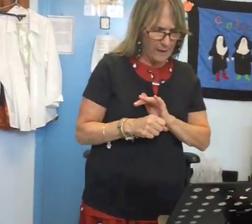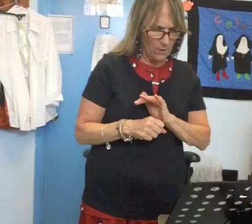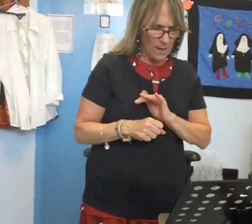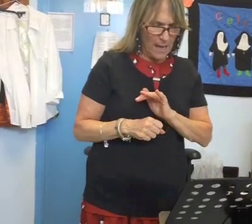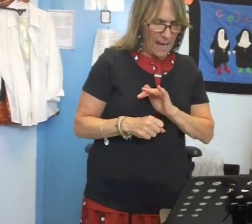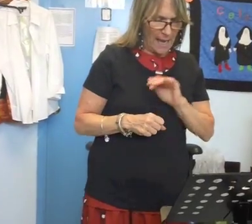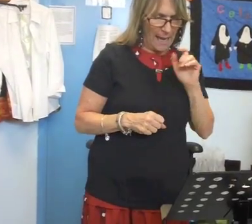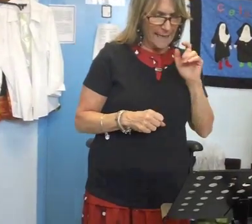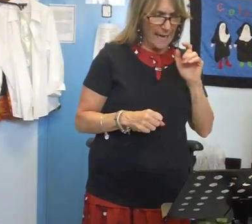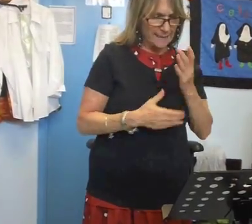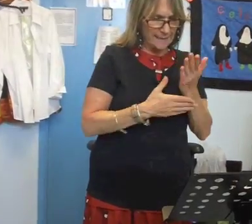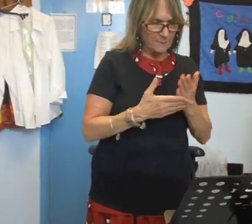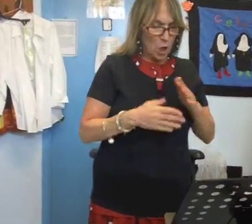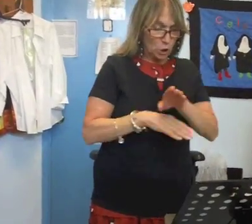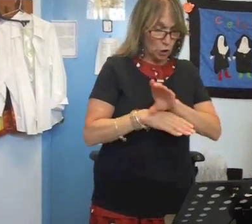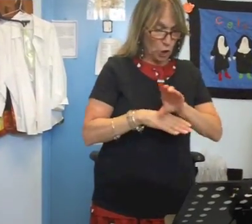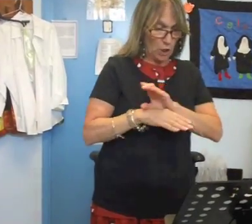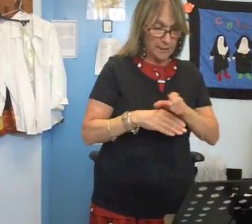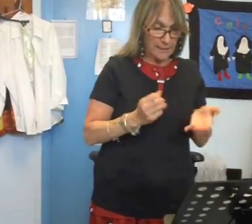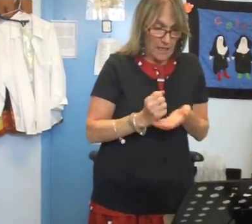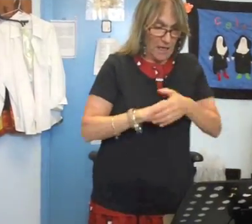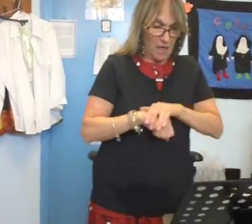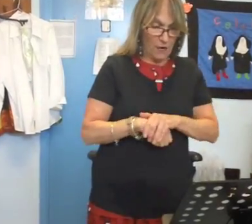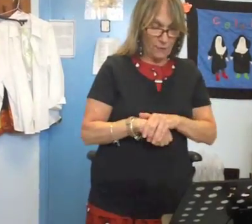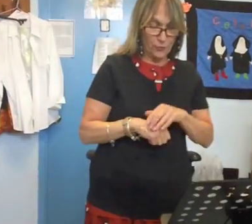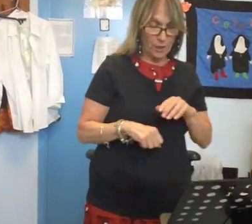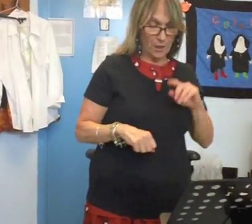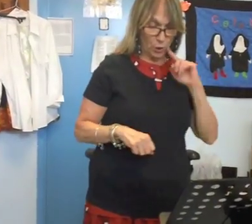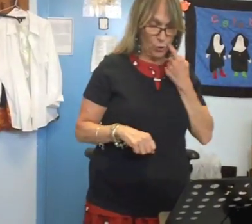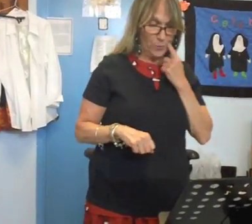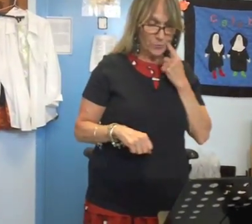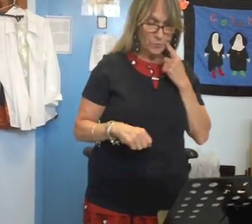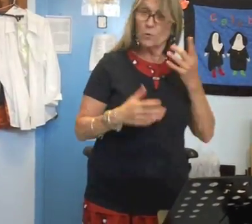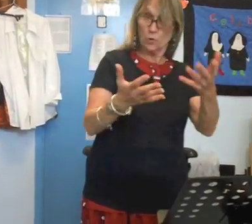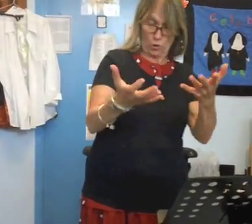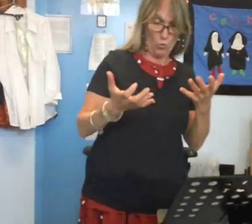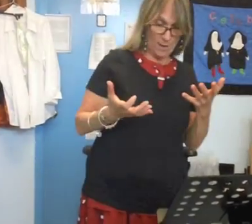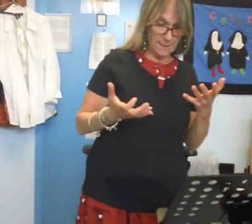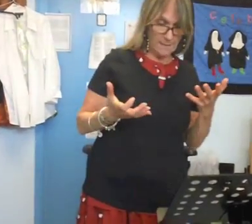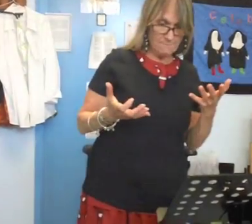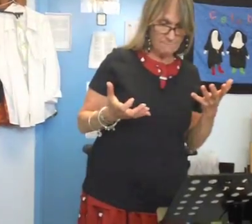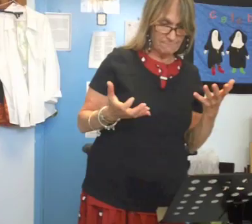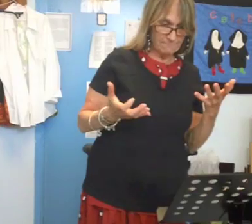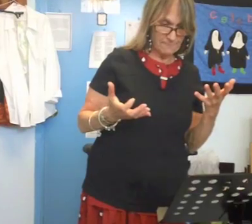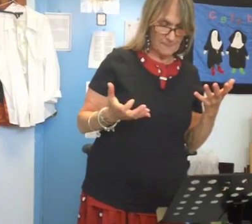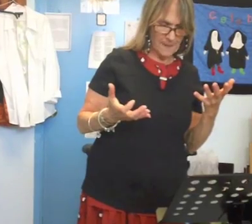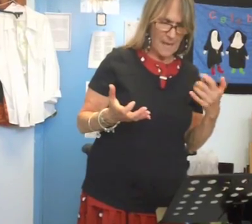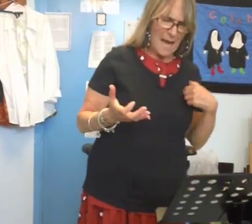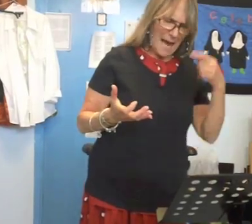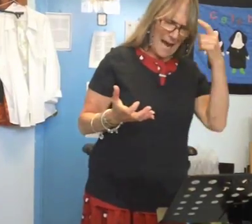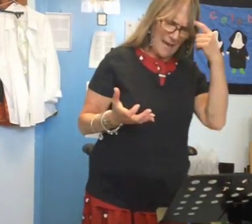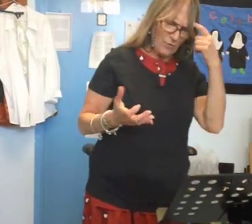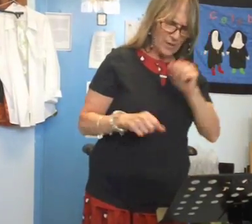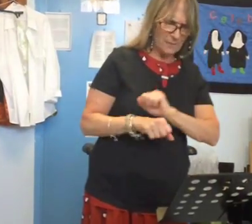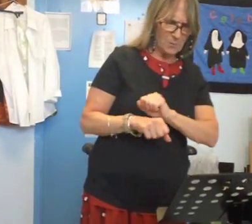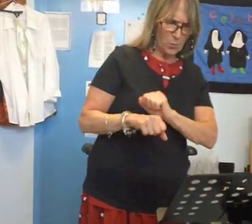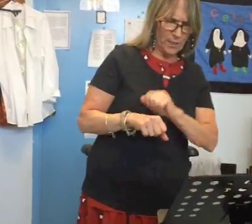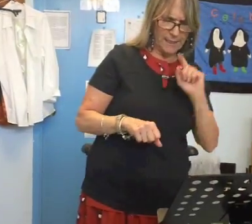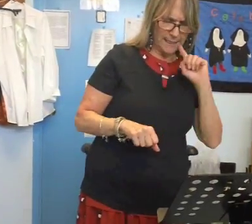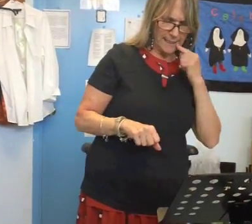I got some chocolate covered goobers you want some? I thought I'd be working at the